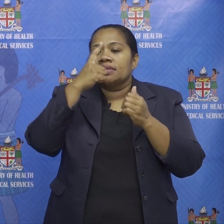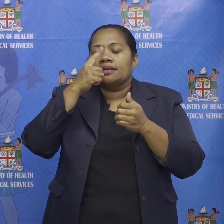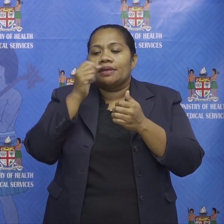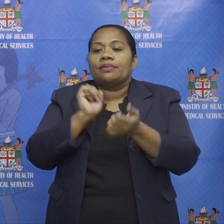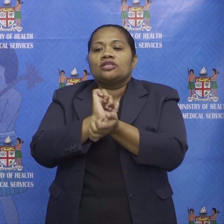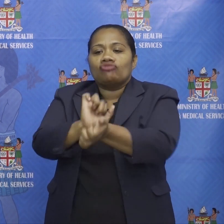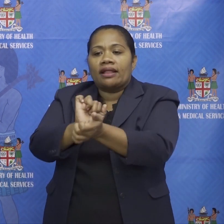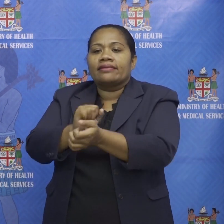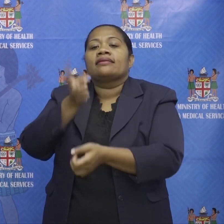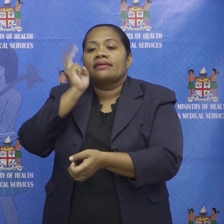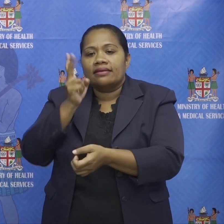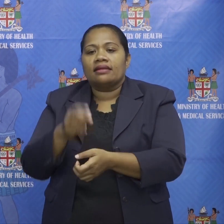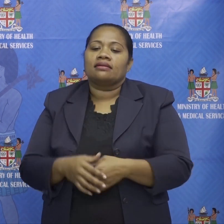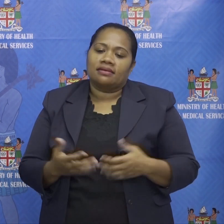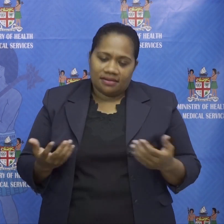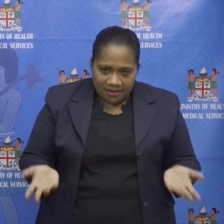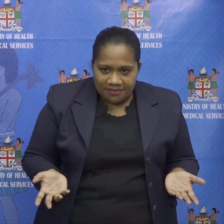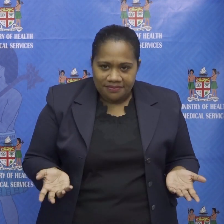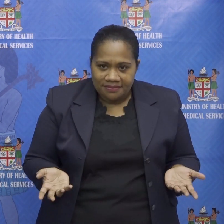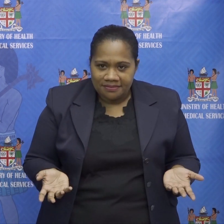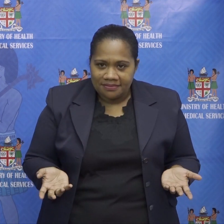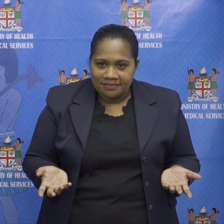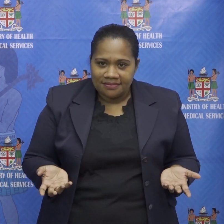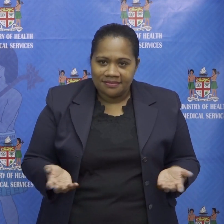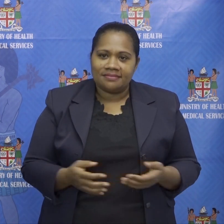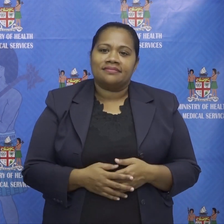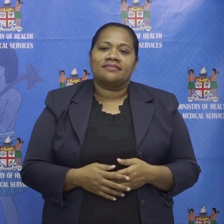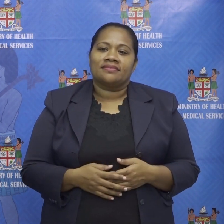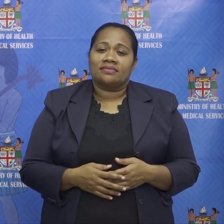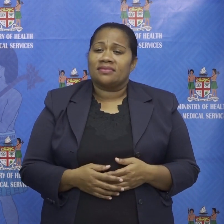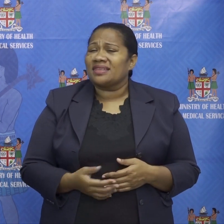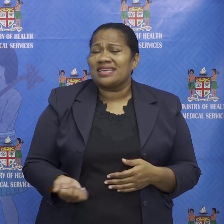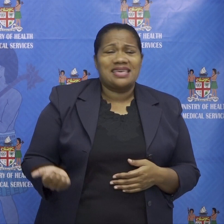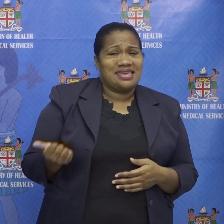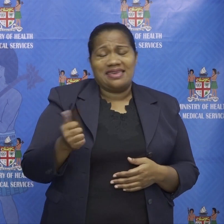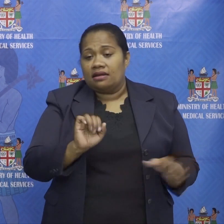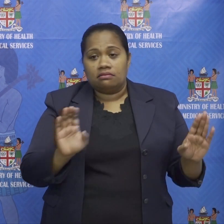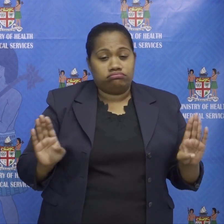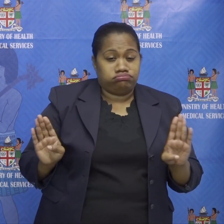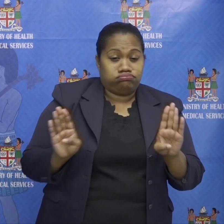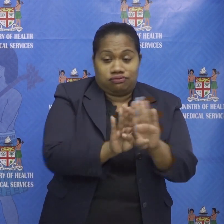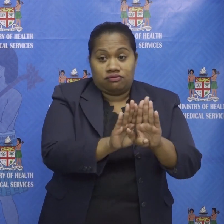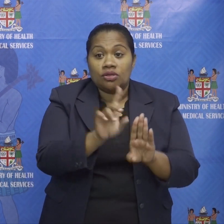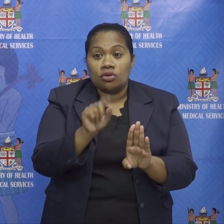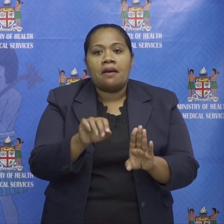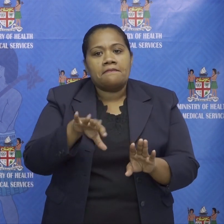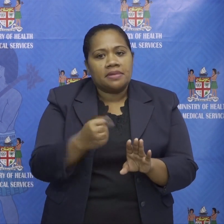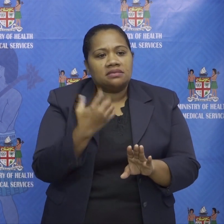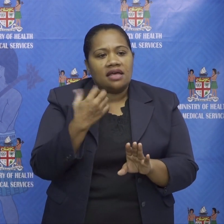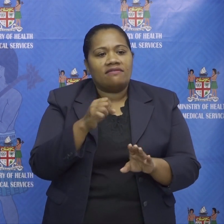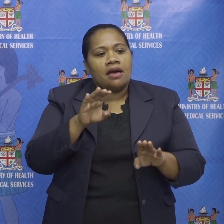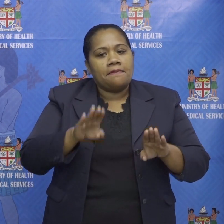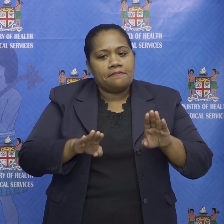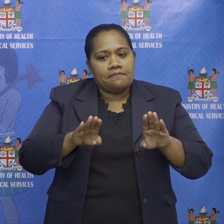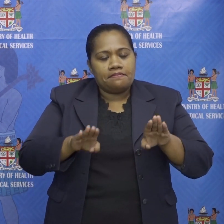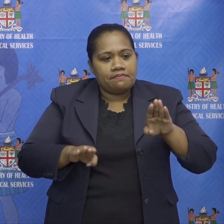again to square one you get me any lockdown that we do there has to be a balance i want to stop